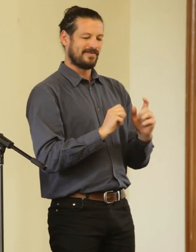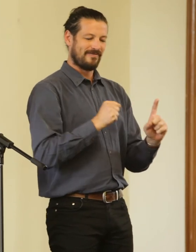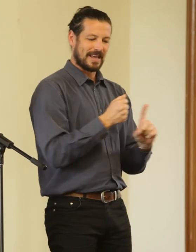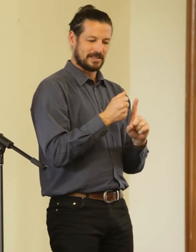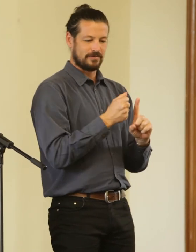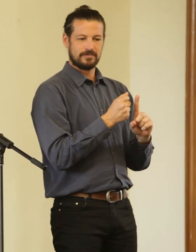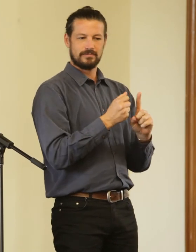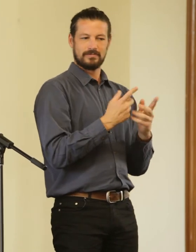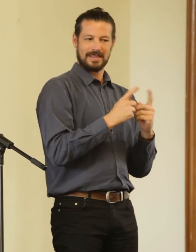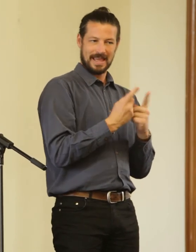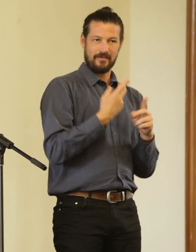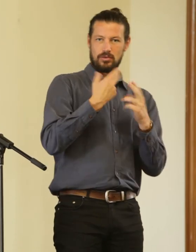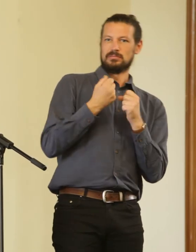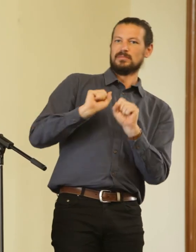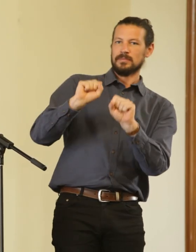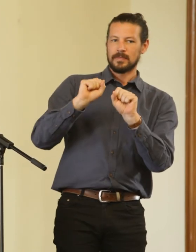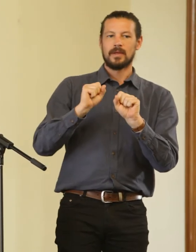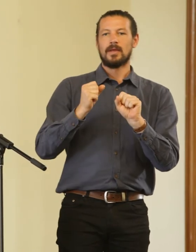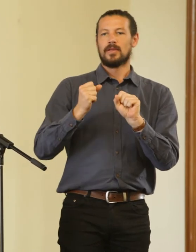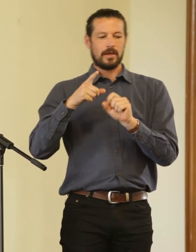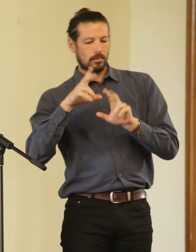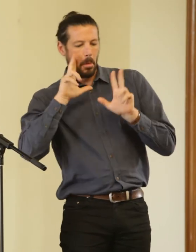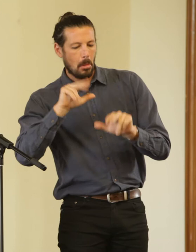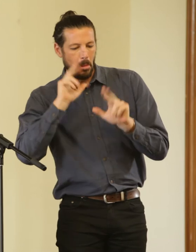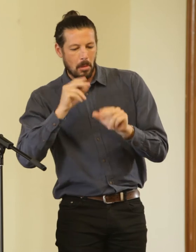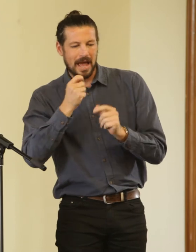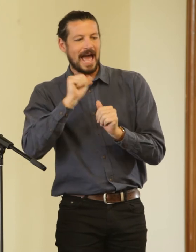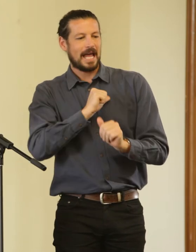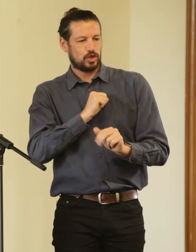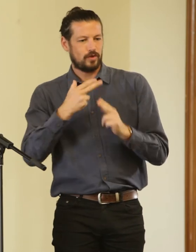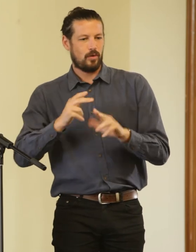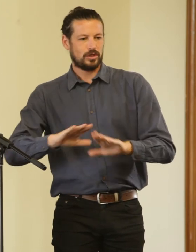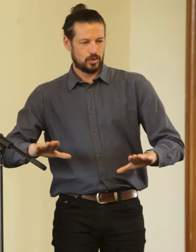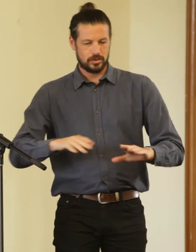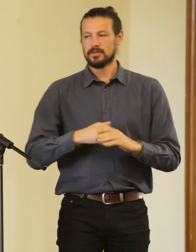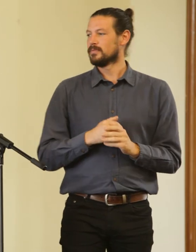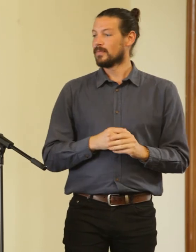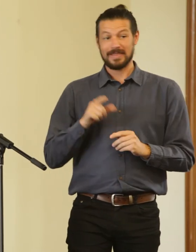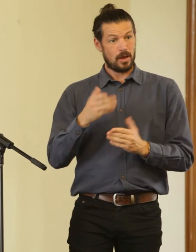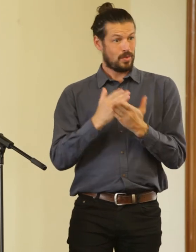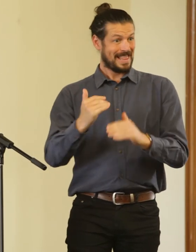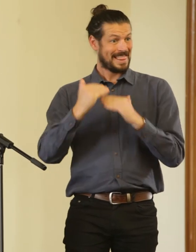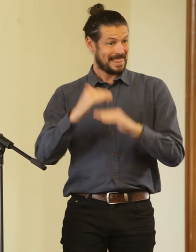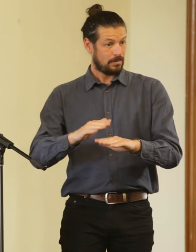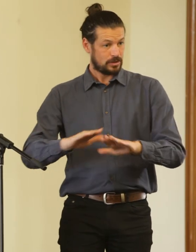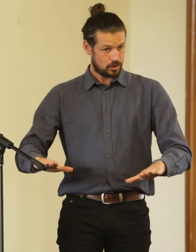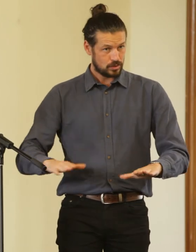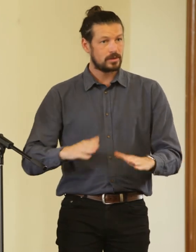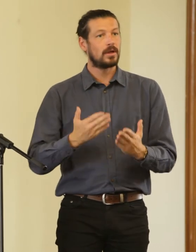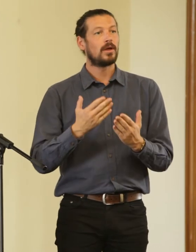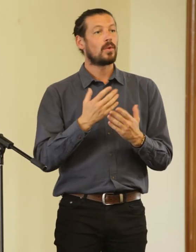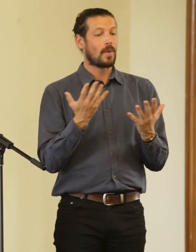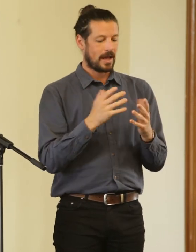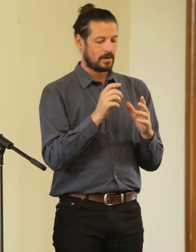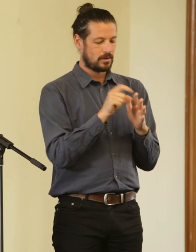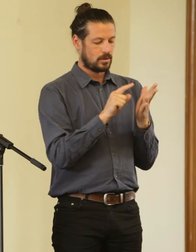measure to the dominant protectionist attitude toward children, which largely limits children to the domestic and